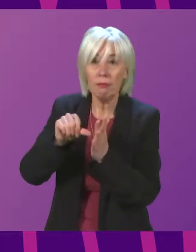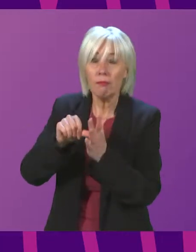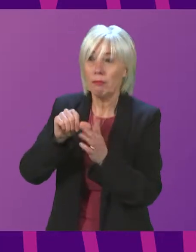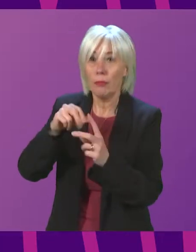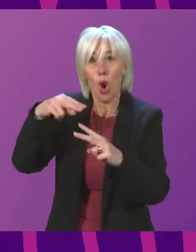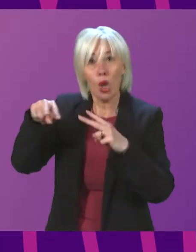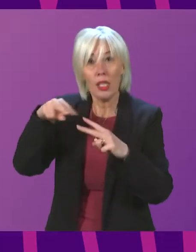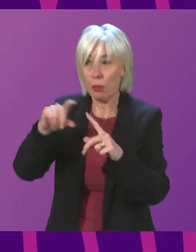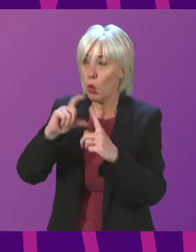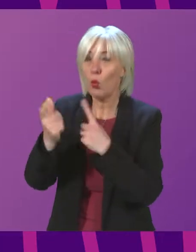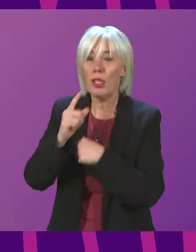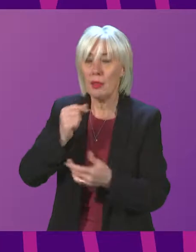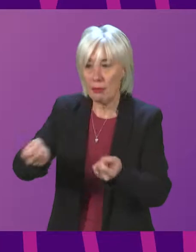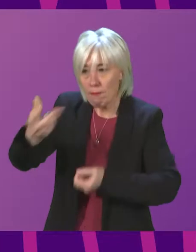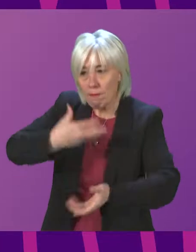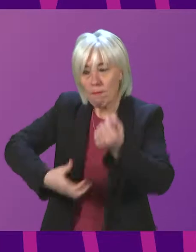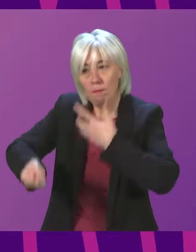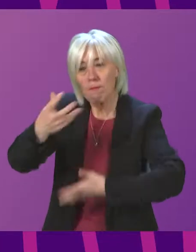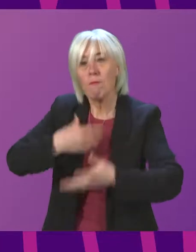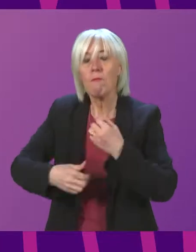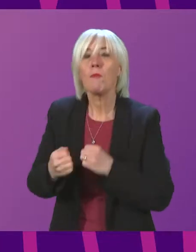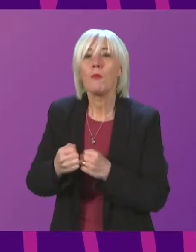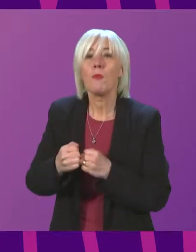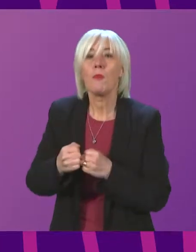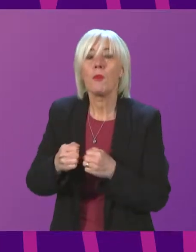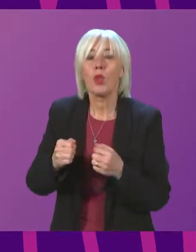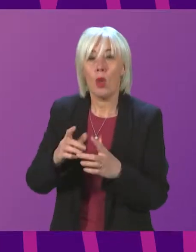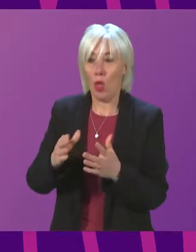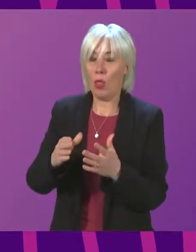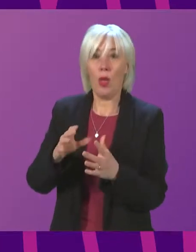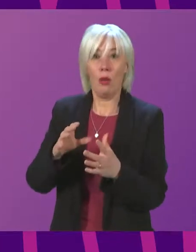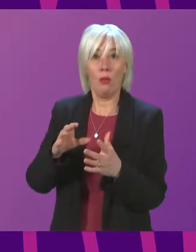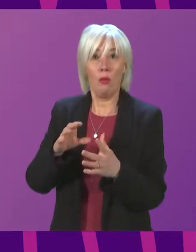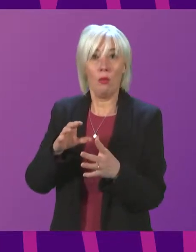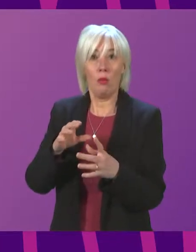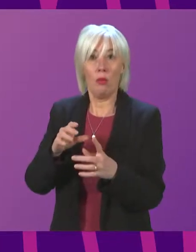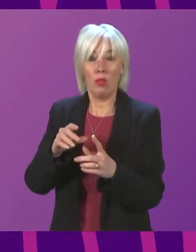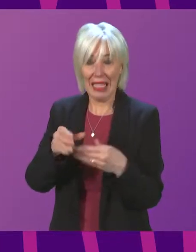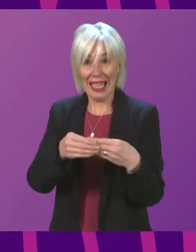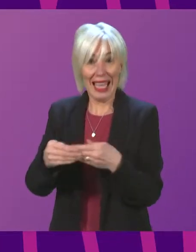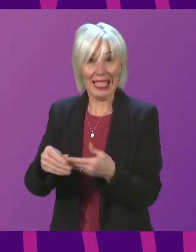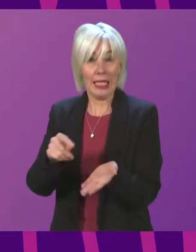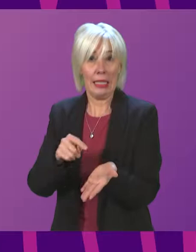The guidance that is issued on the Community Change Living Fund earlier,